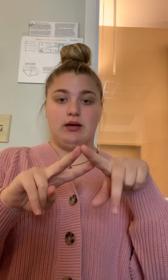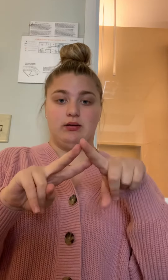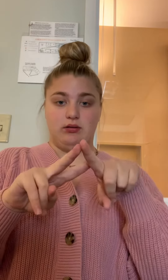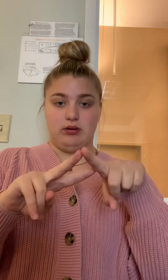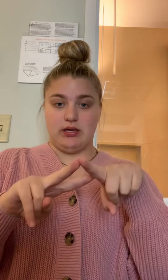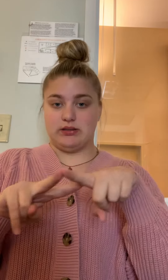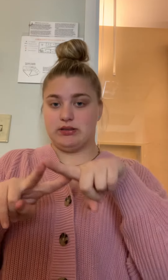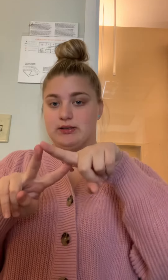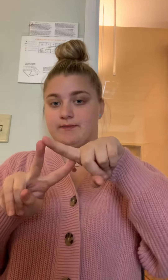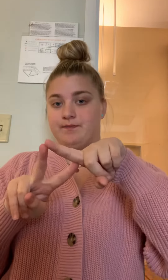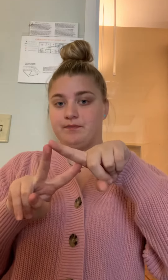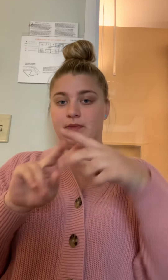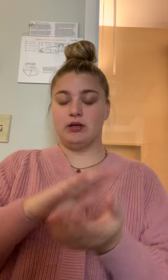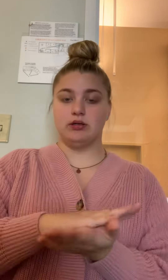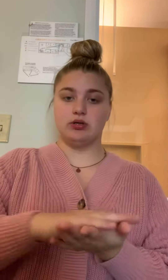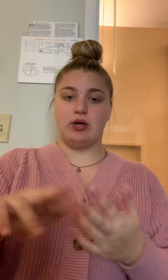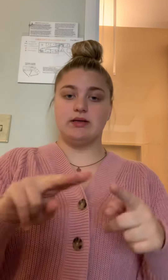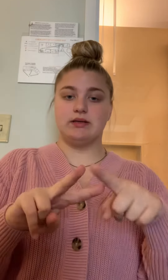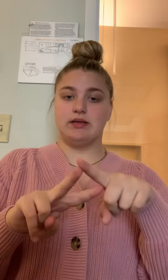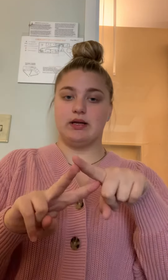this, the quesadilla.